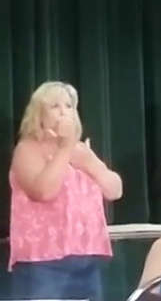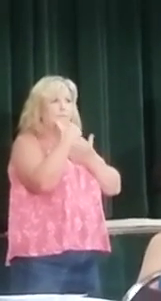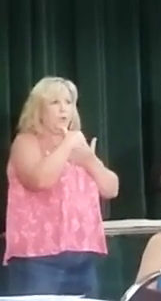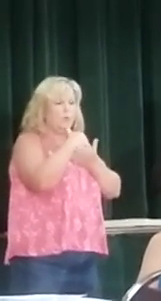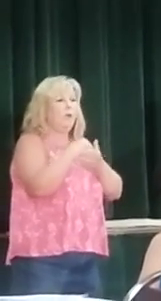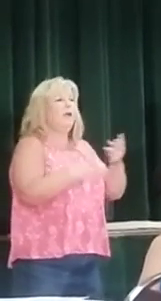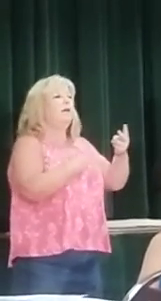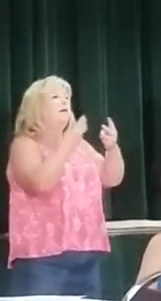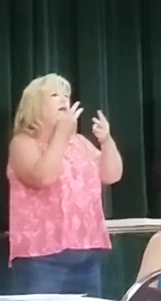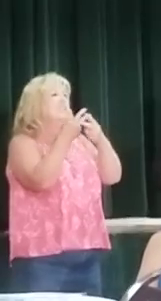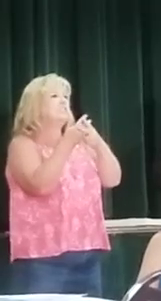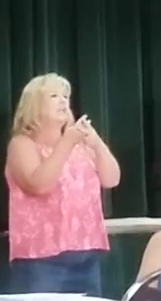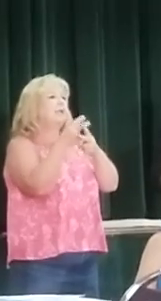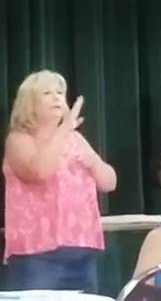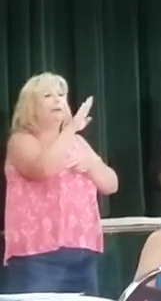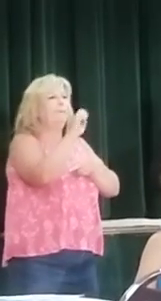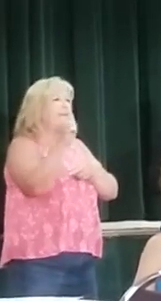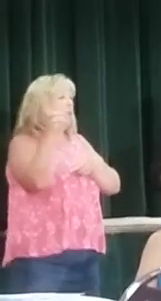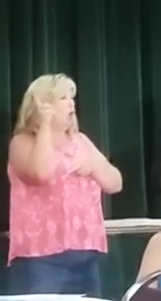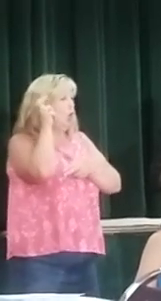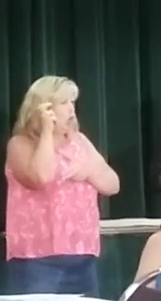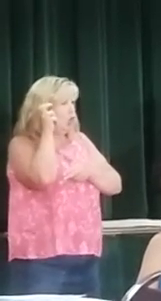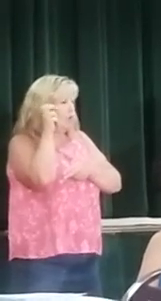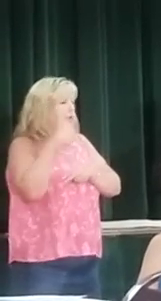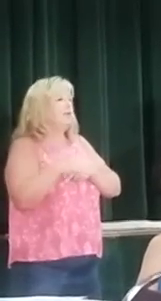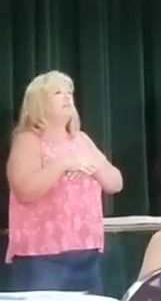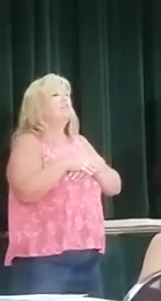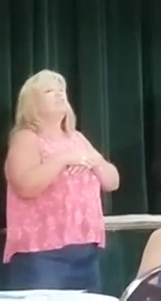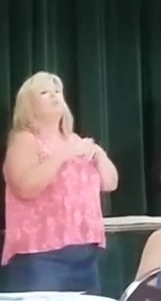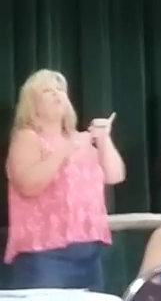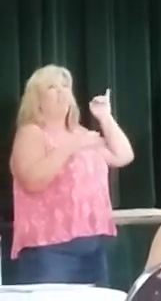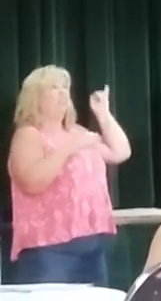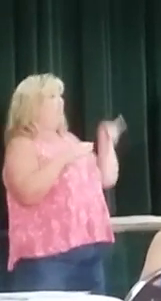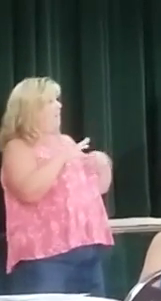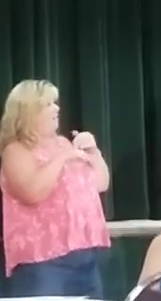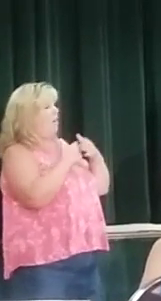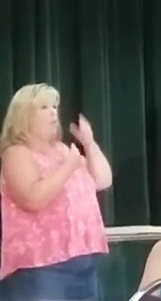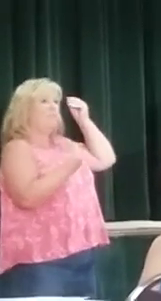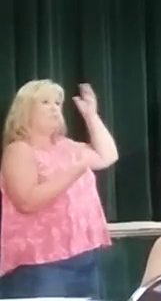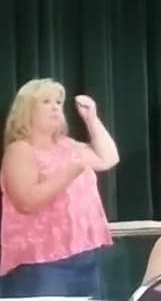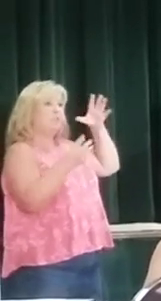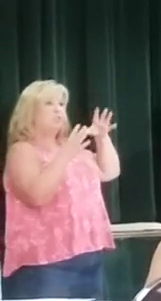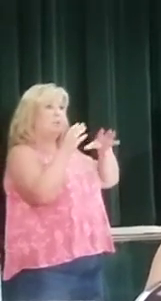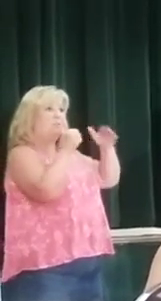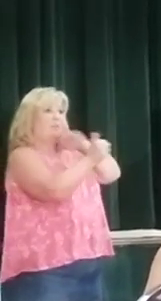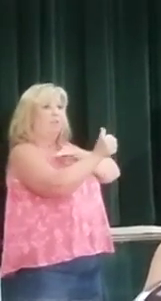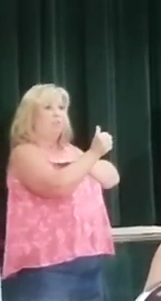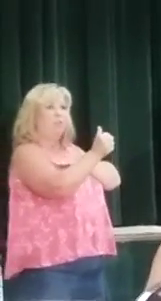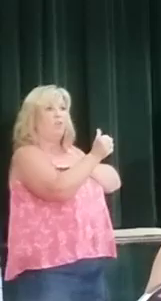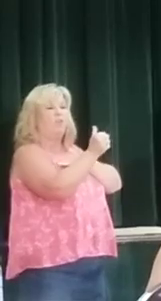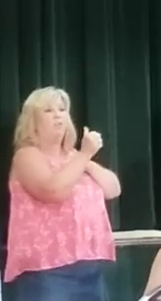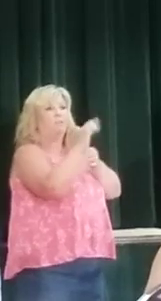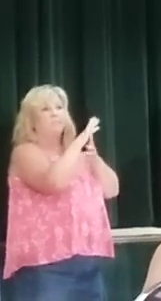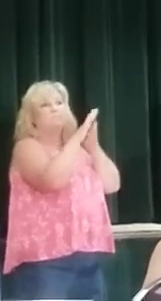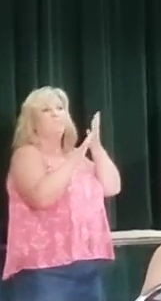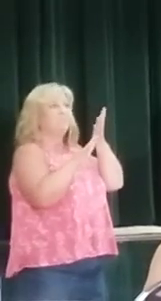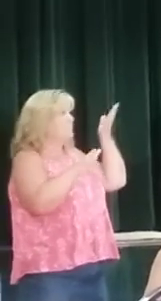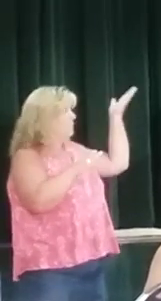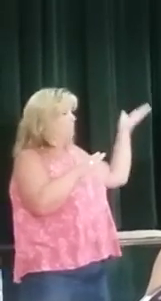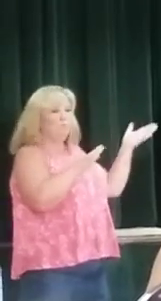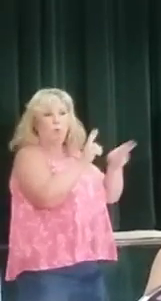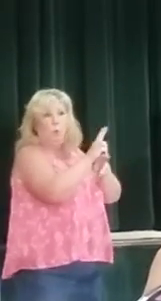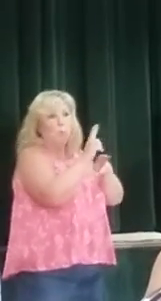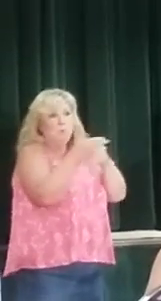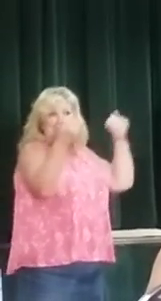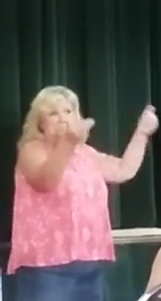BeHeard. So if there's anything that you would like for us to know, that's where we're capturing all of our information on social media, and feel free to use that throughout the